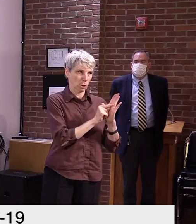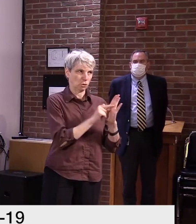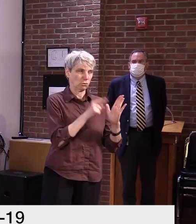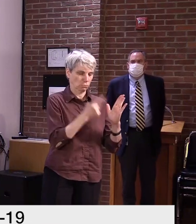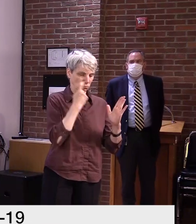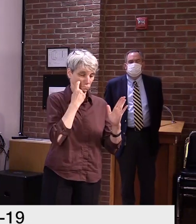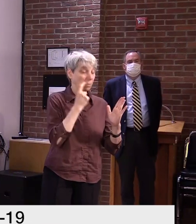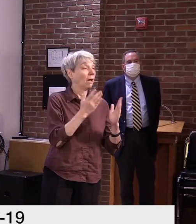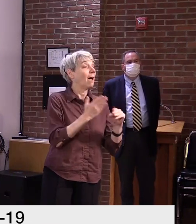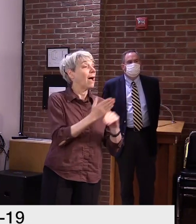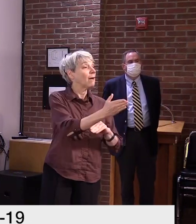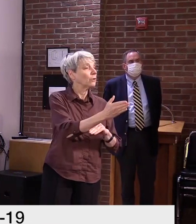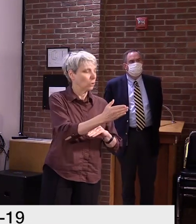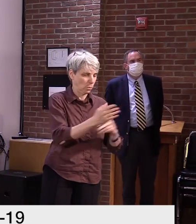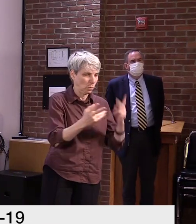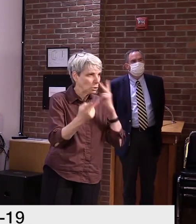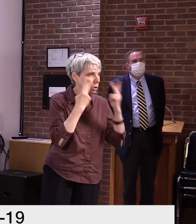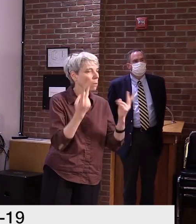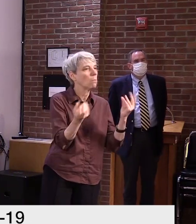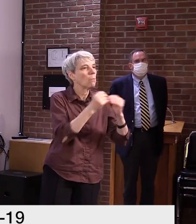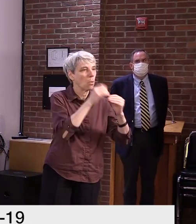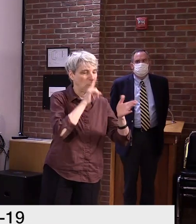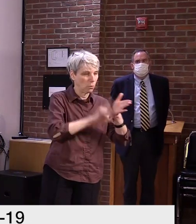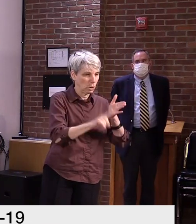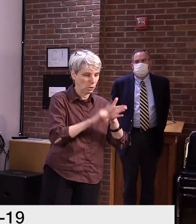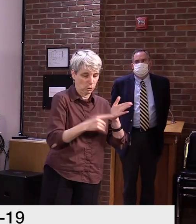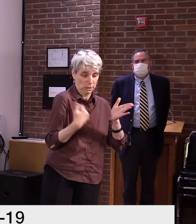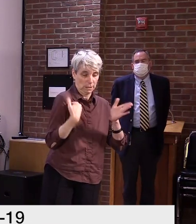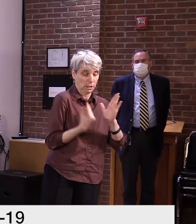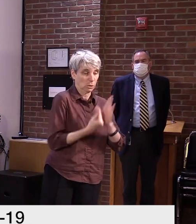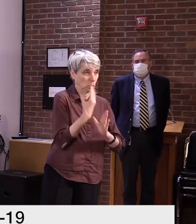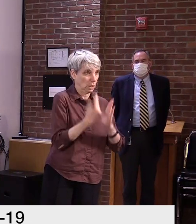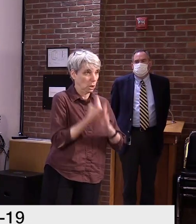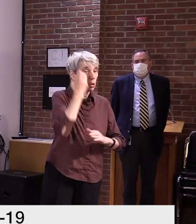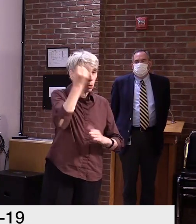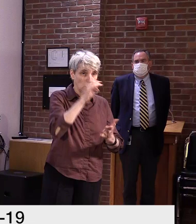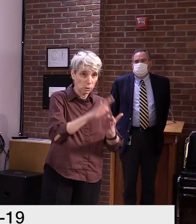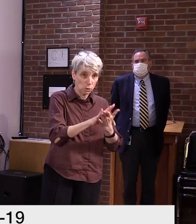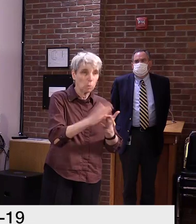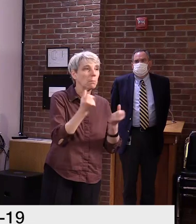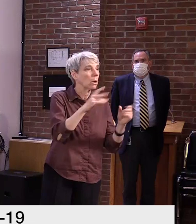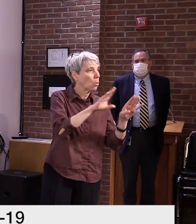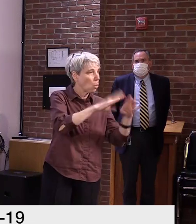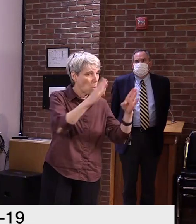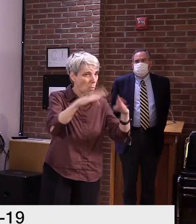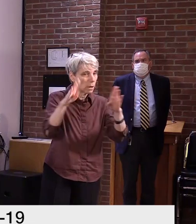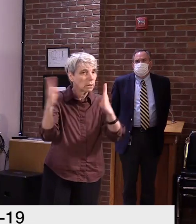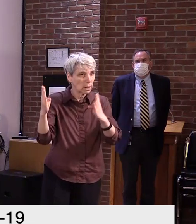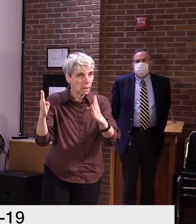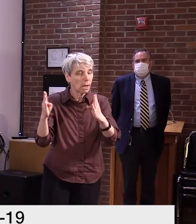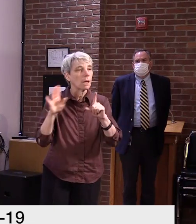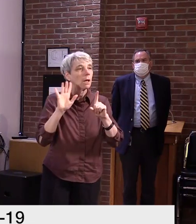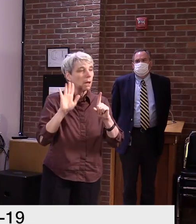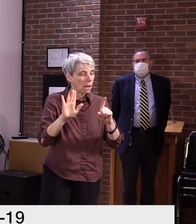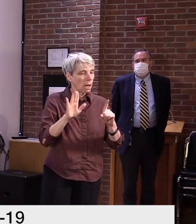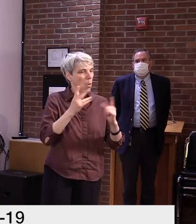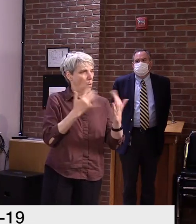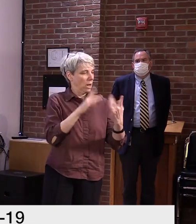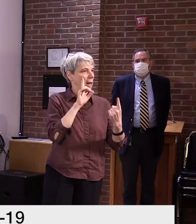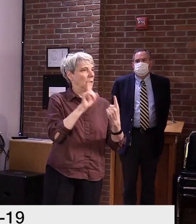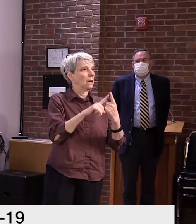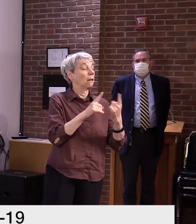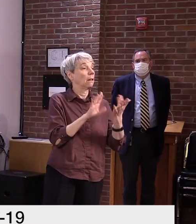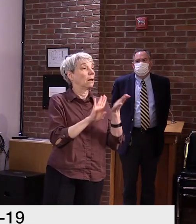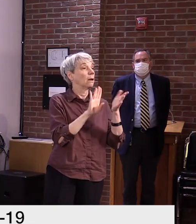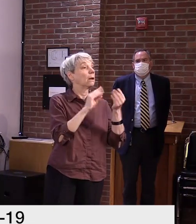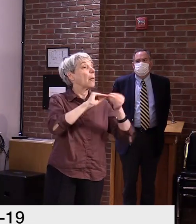In Europe, many schools opened this spring using a variety of mitigation strategies, once the prevalence of COVID within the area was